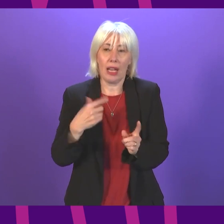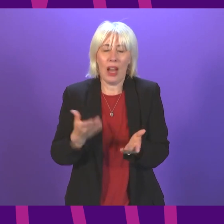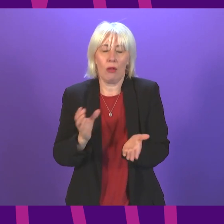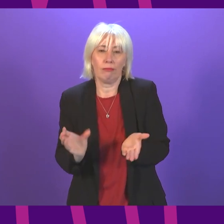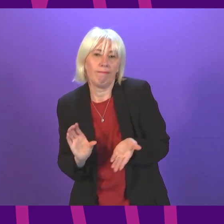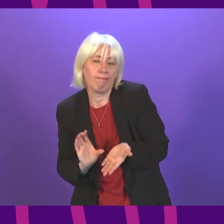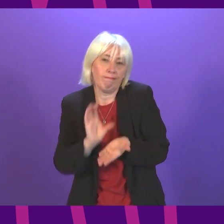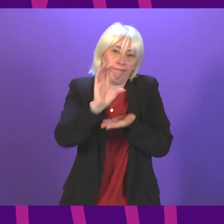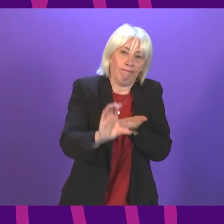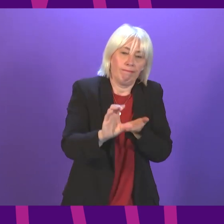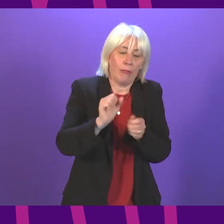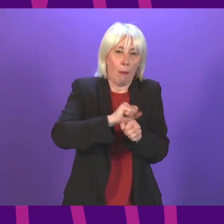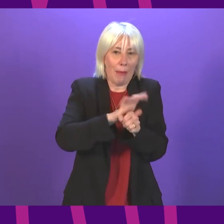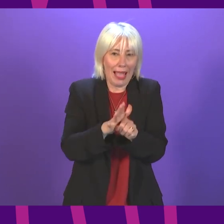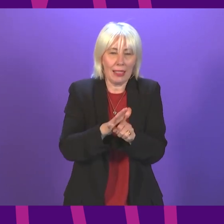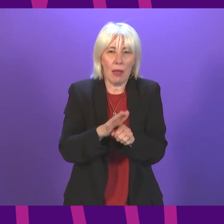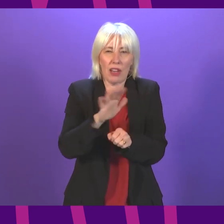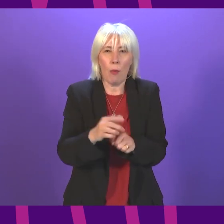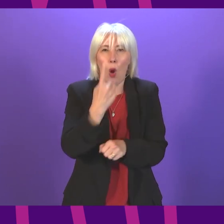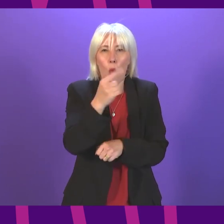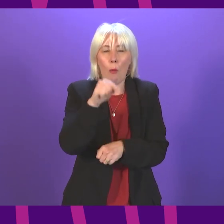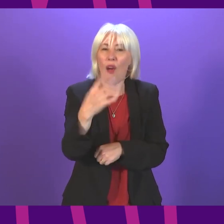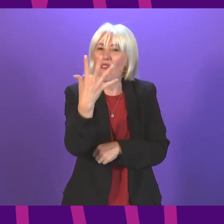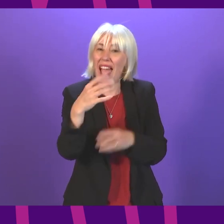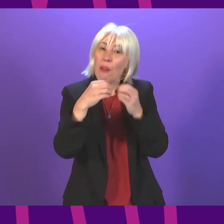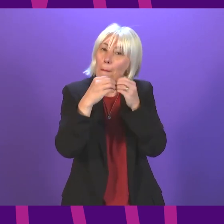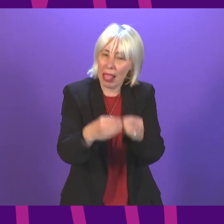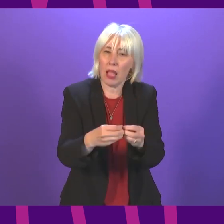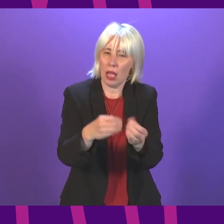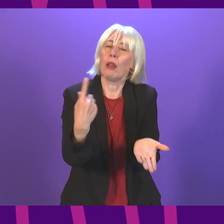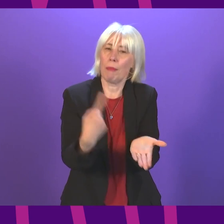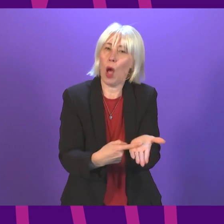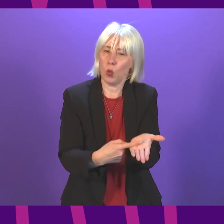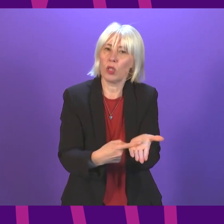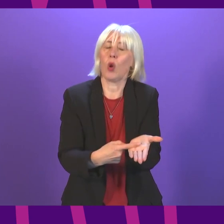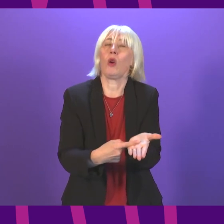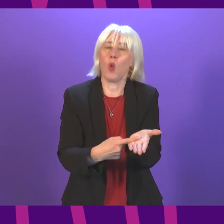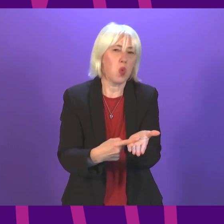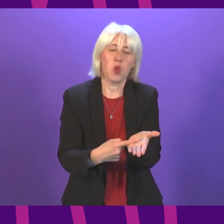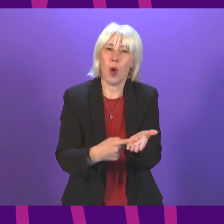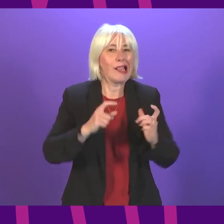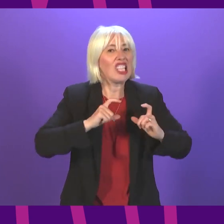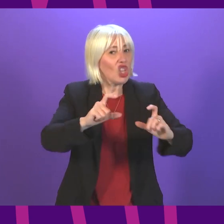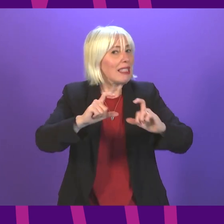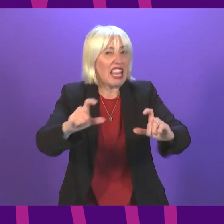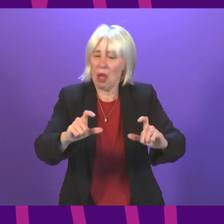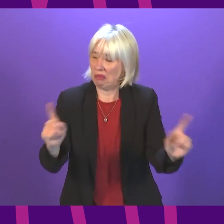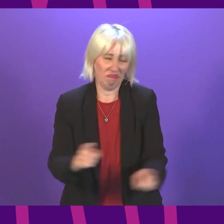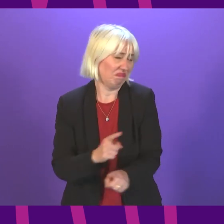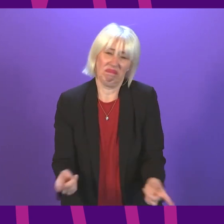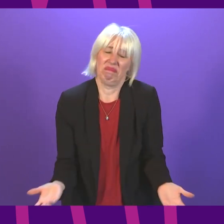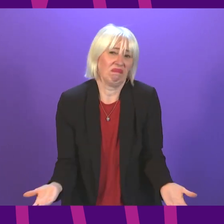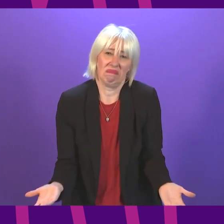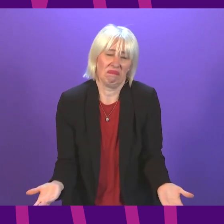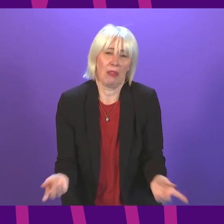put in because of the pandemic, that's risen to around £1.5 billion, and that is simply not sustainable. But what we have done